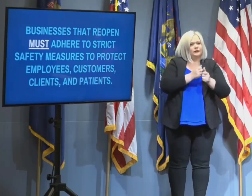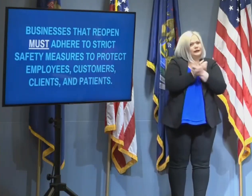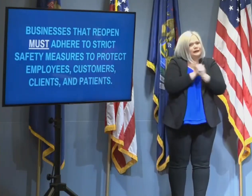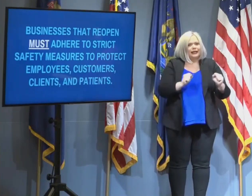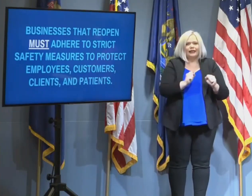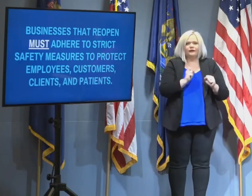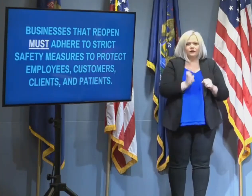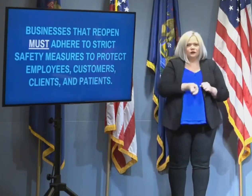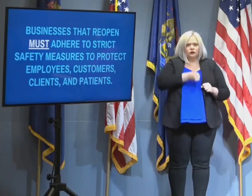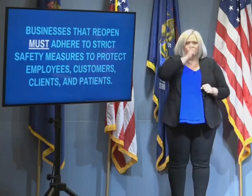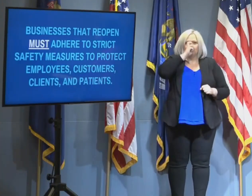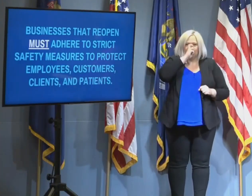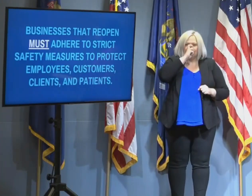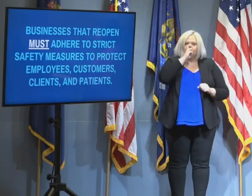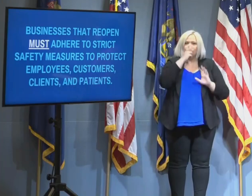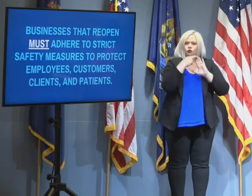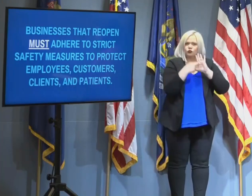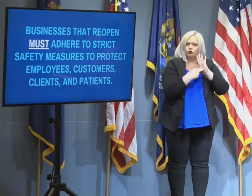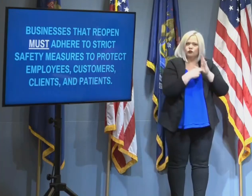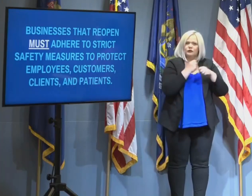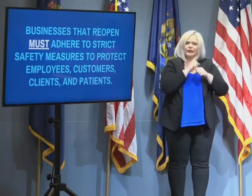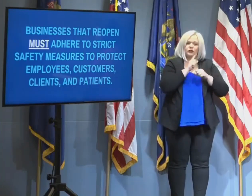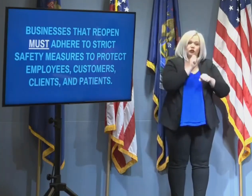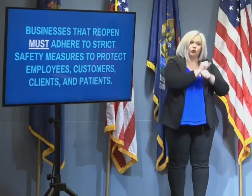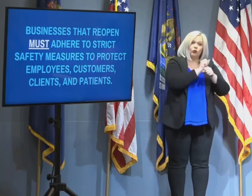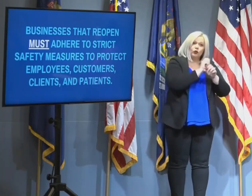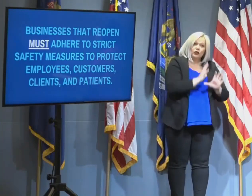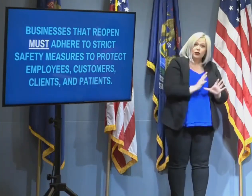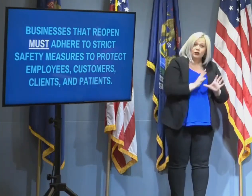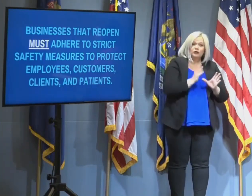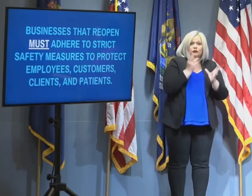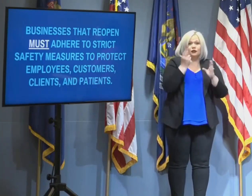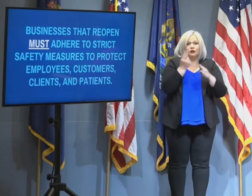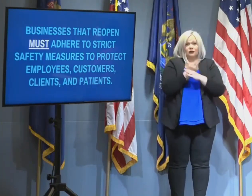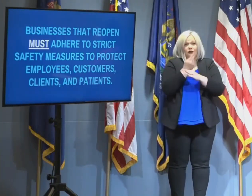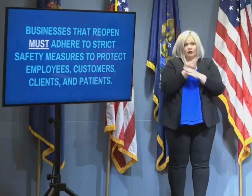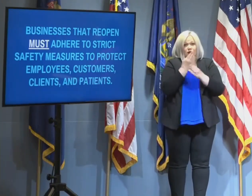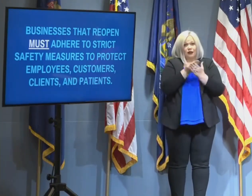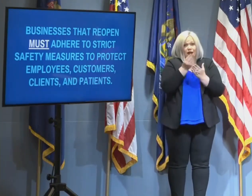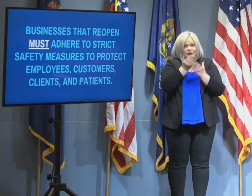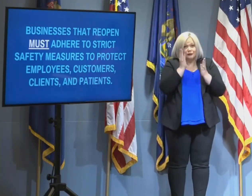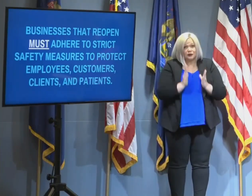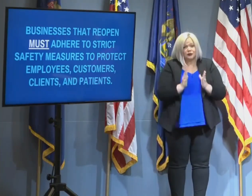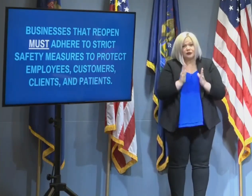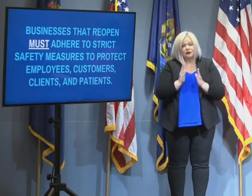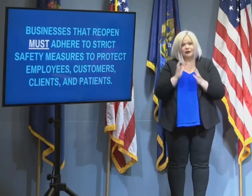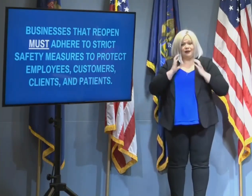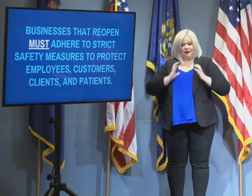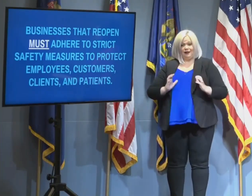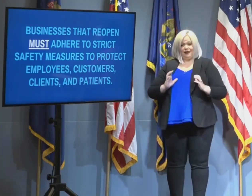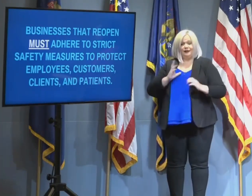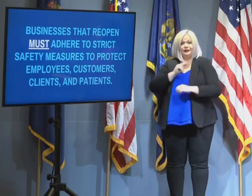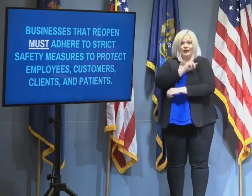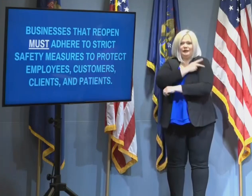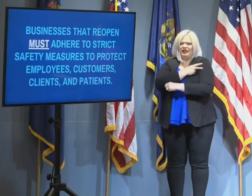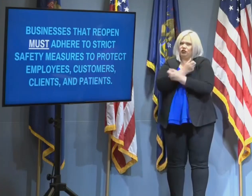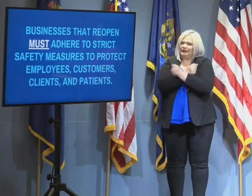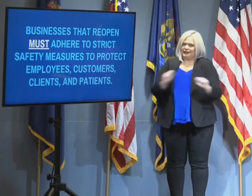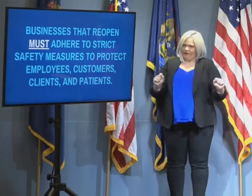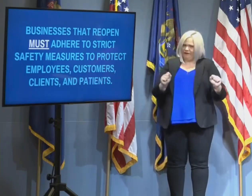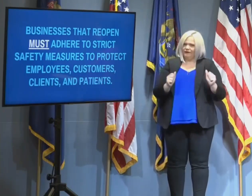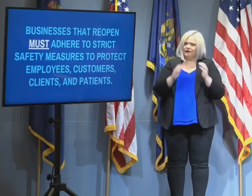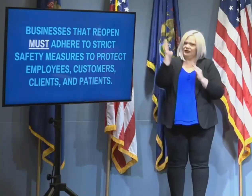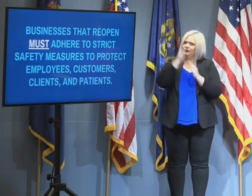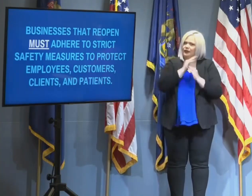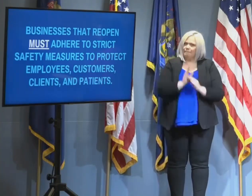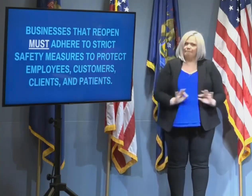measures to protect employees, customers, clients, and patients. So, this is another